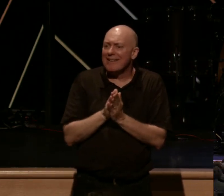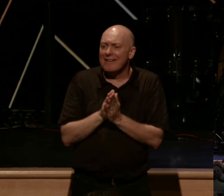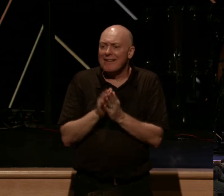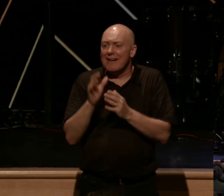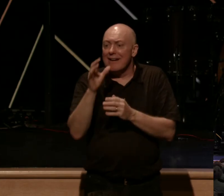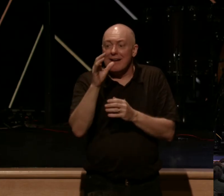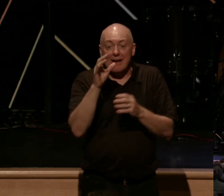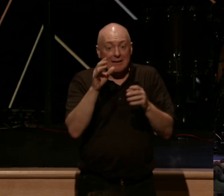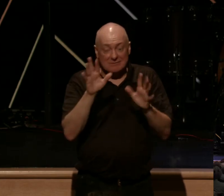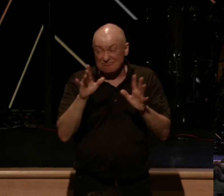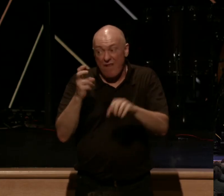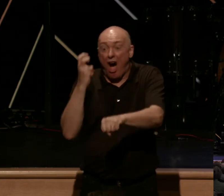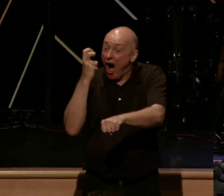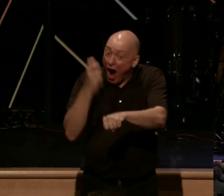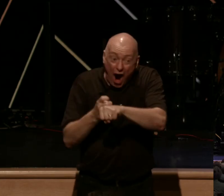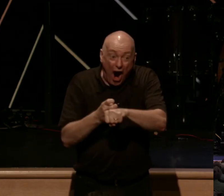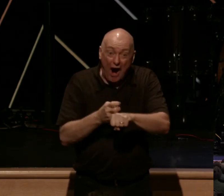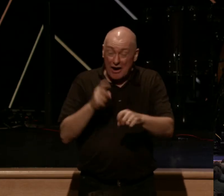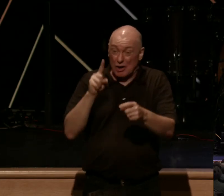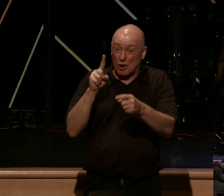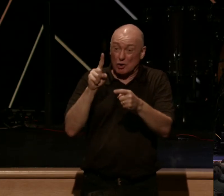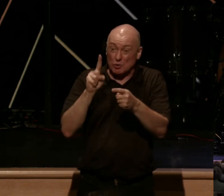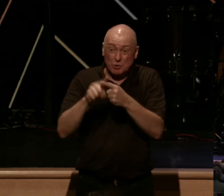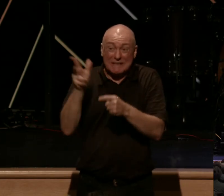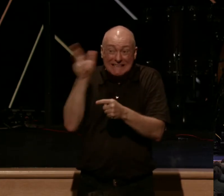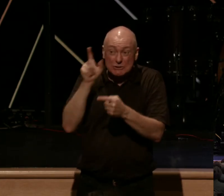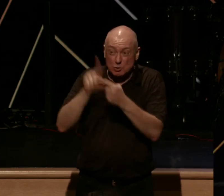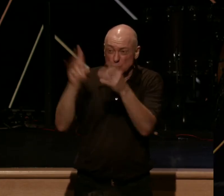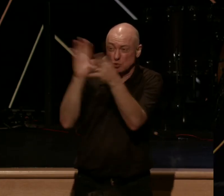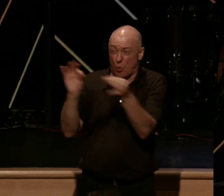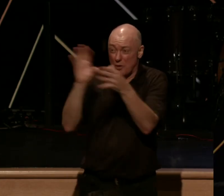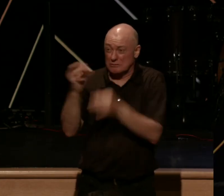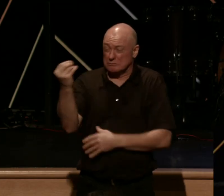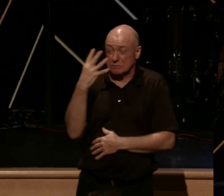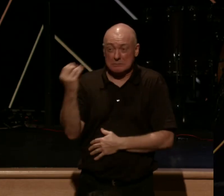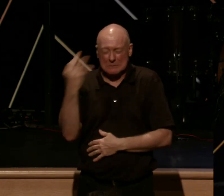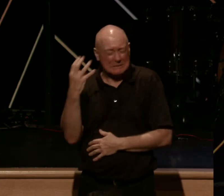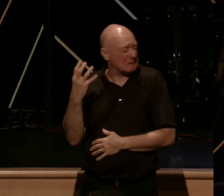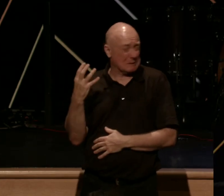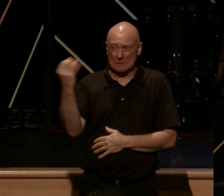hard as it was to listen to all of this pain,